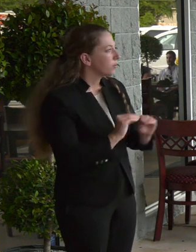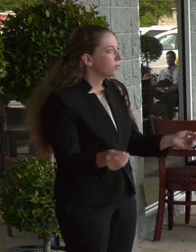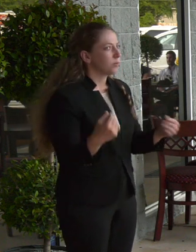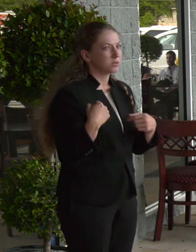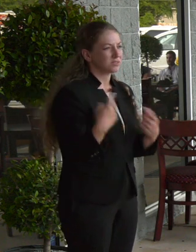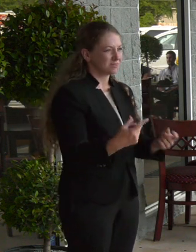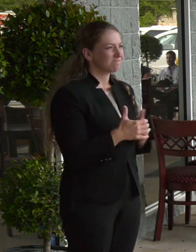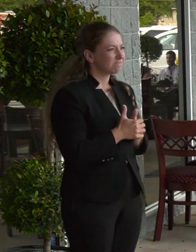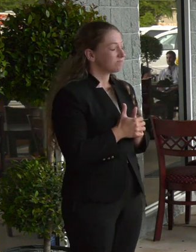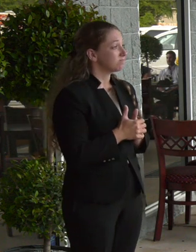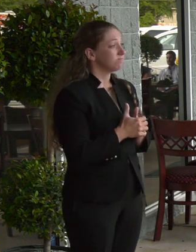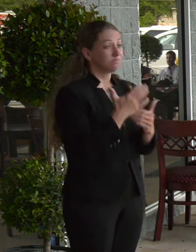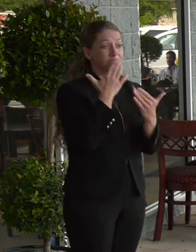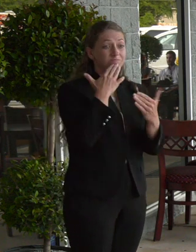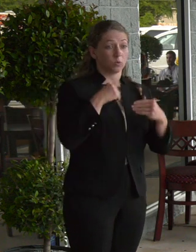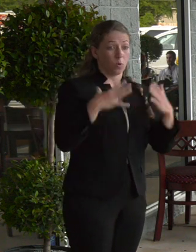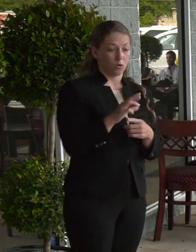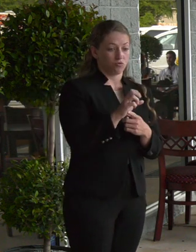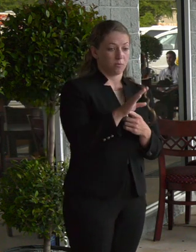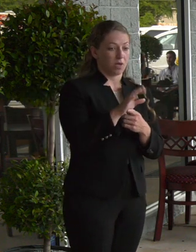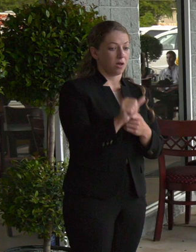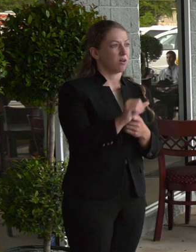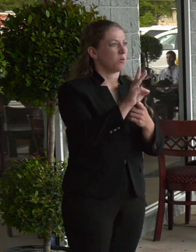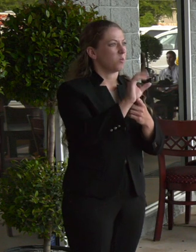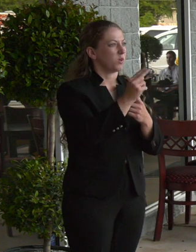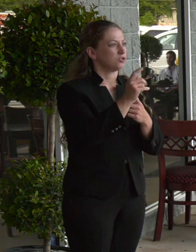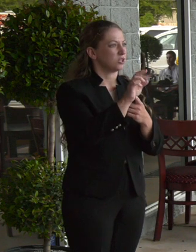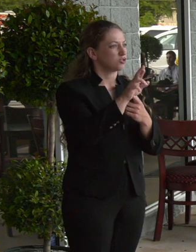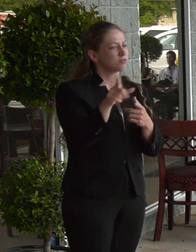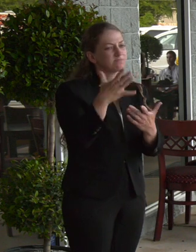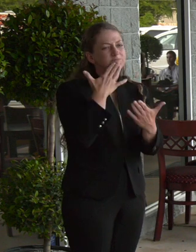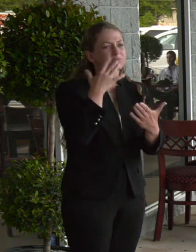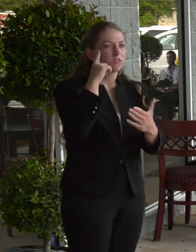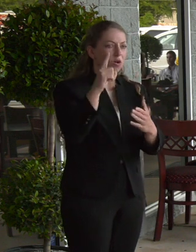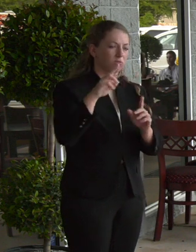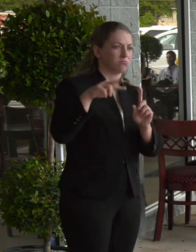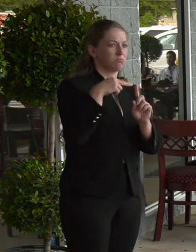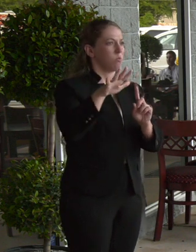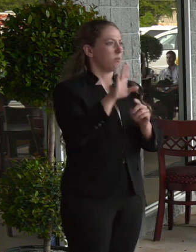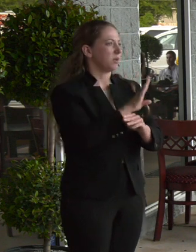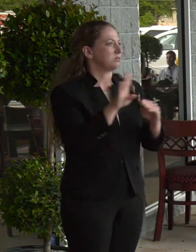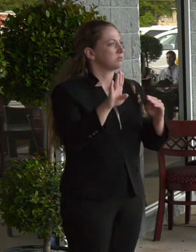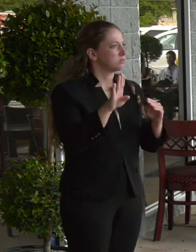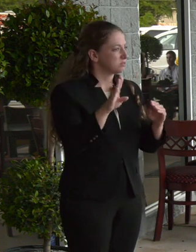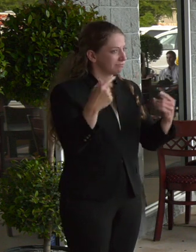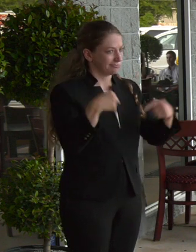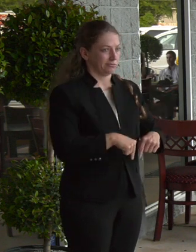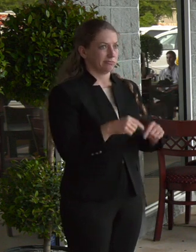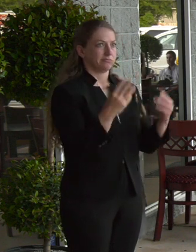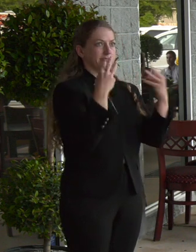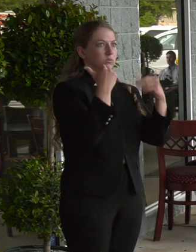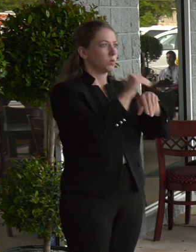Thanks to owner Rebecca Winchester for allowing us to highlight your business and host this news conference here tonight. We're two weeks into a gradual